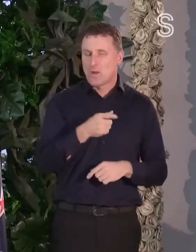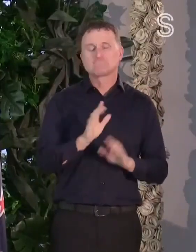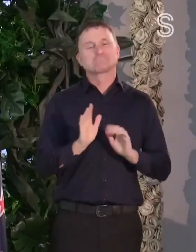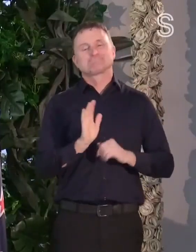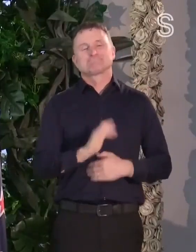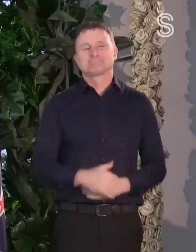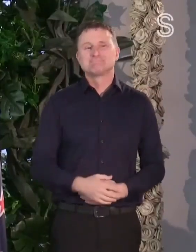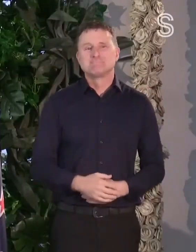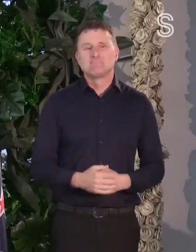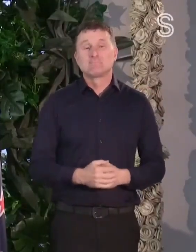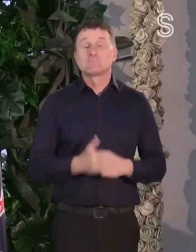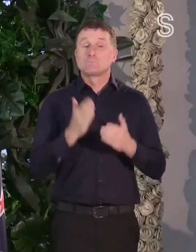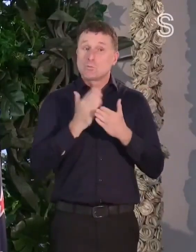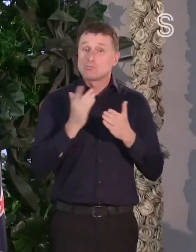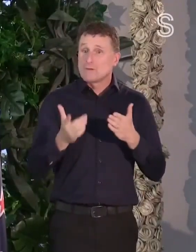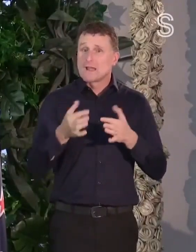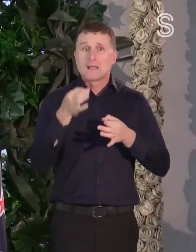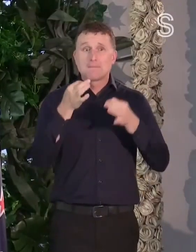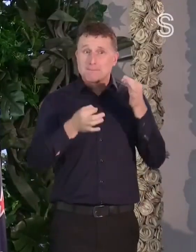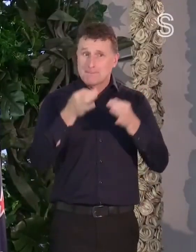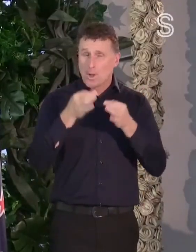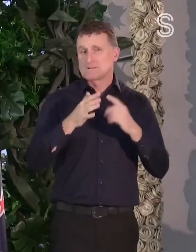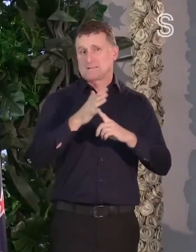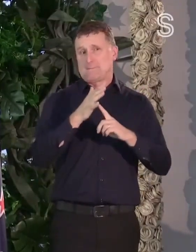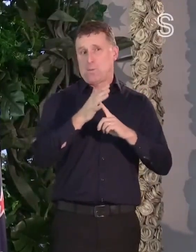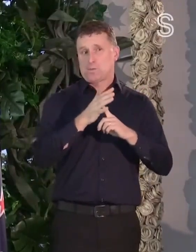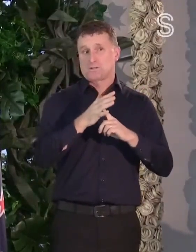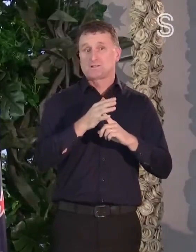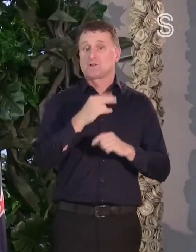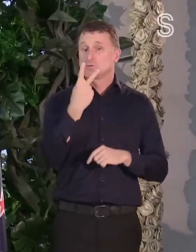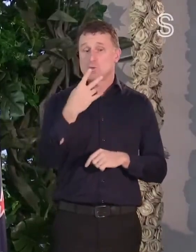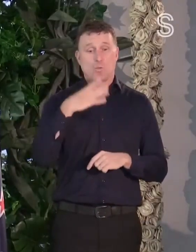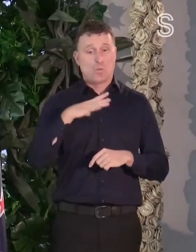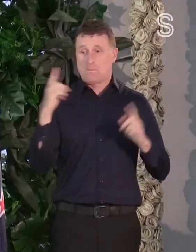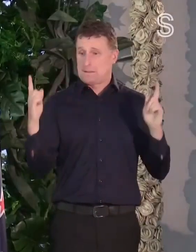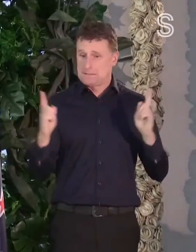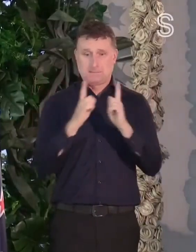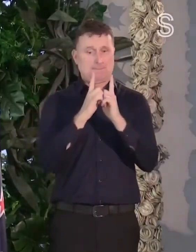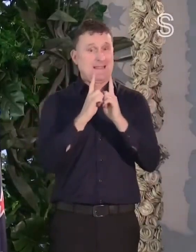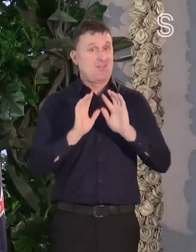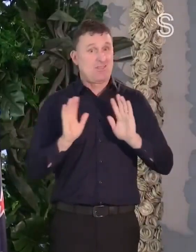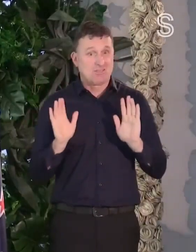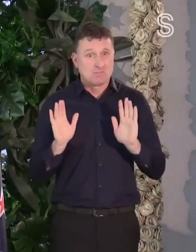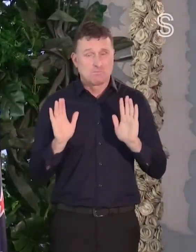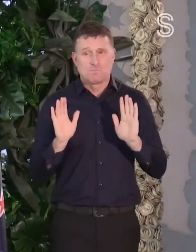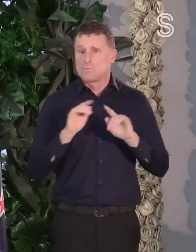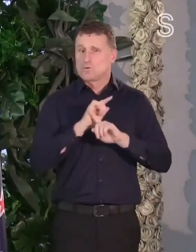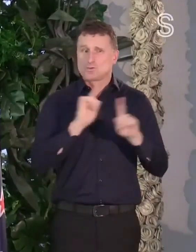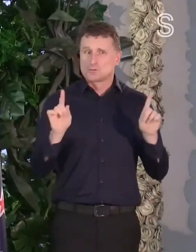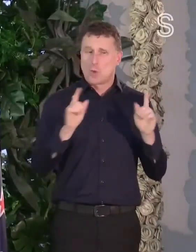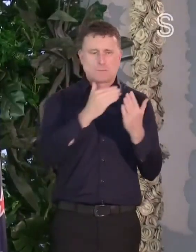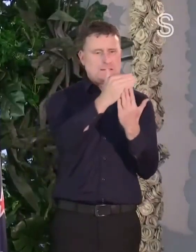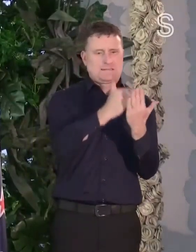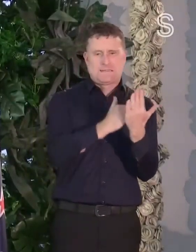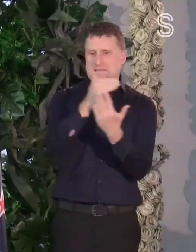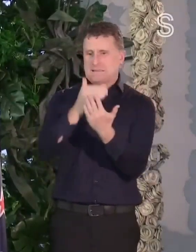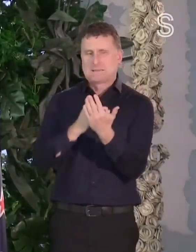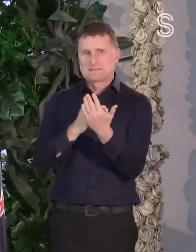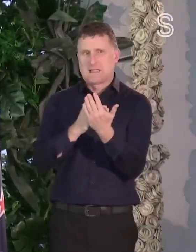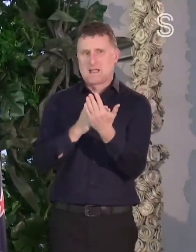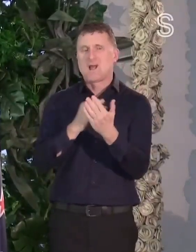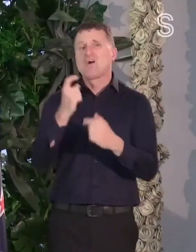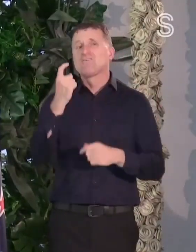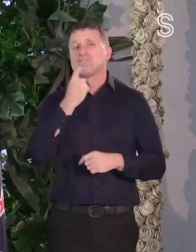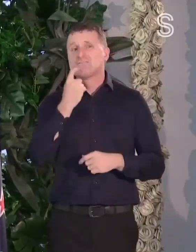in politics. It's reality because two women meet. It's not simply because of their gender. Finland exports